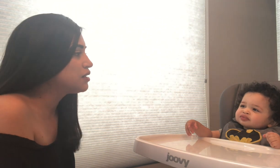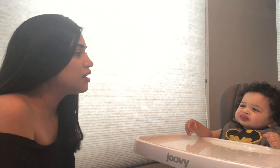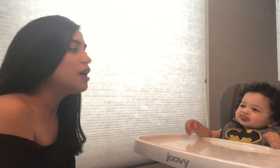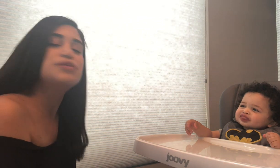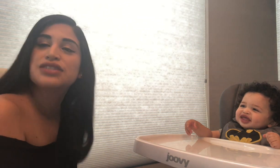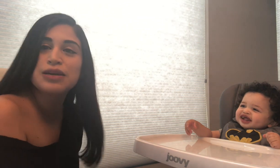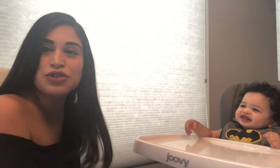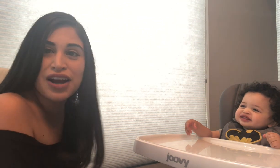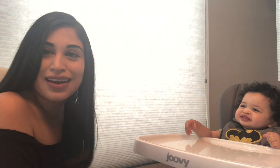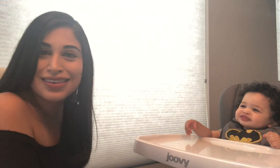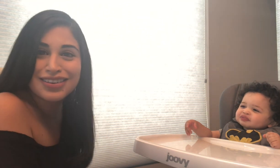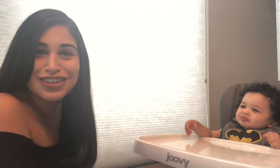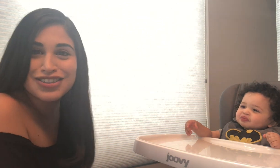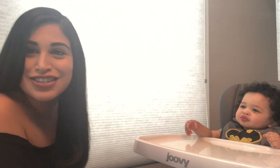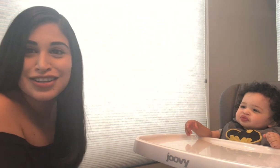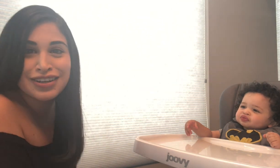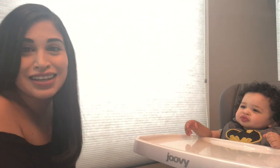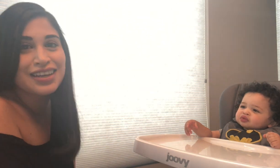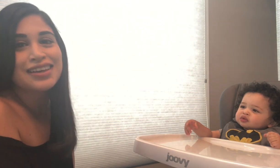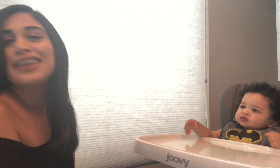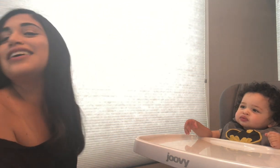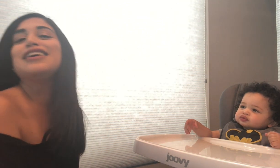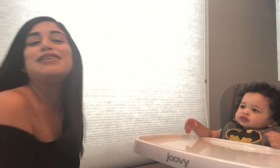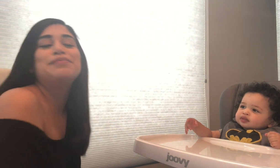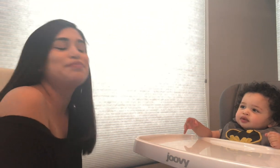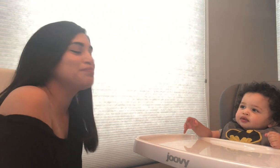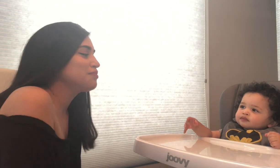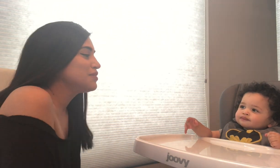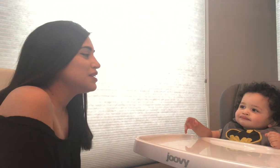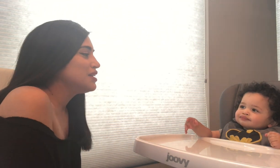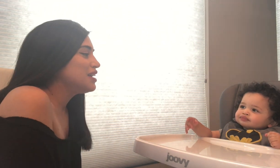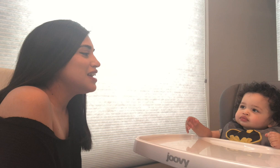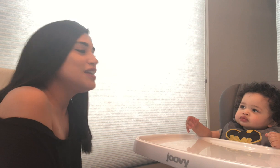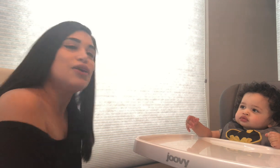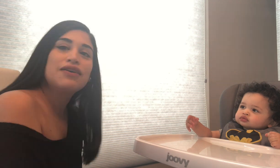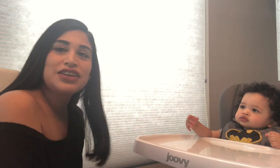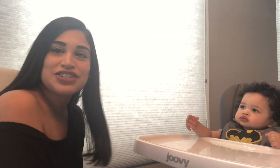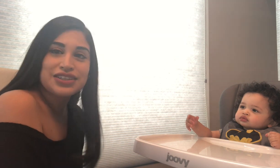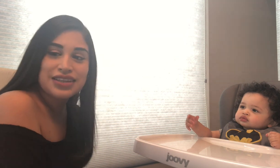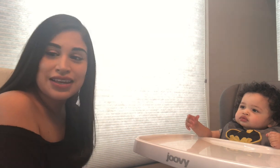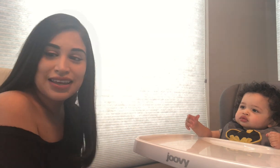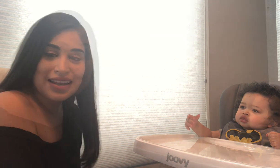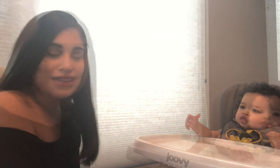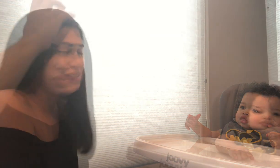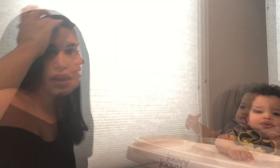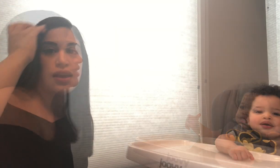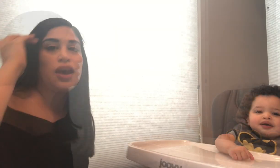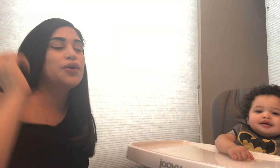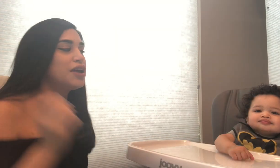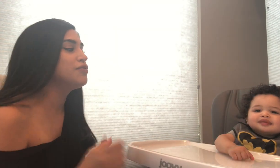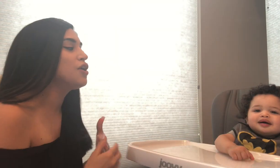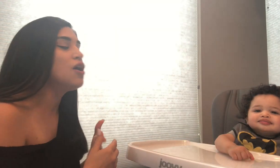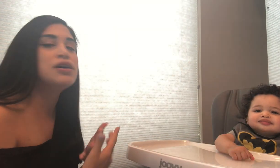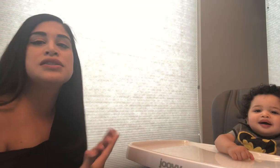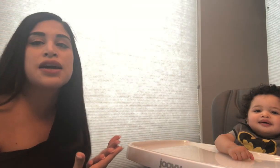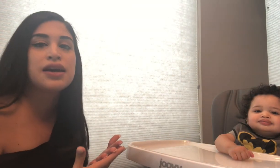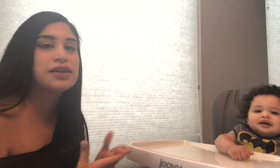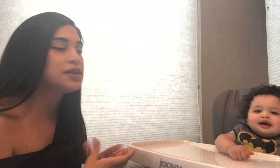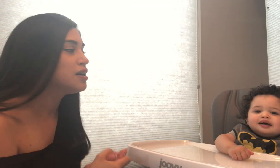Um, just keep trying. They're just learning. Um, and they'll eventually get it. Okay. For all done. Um,